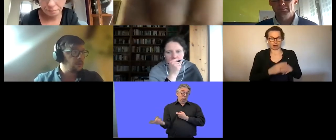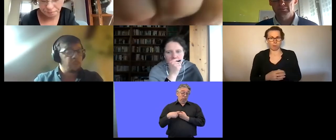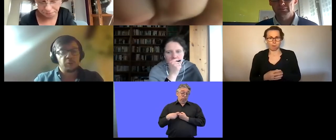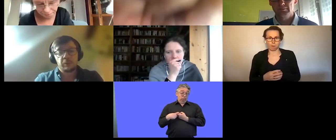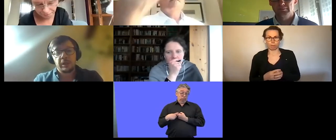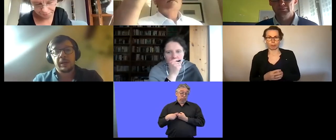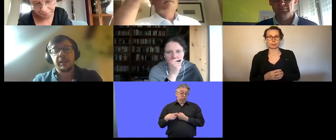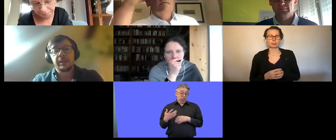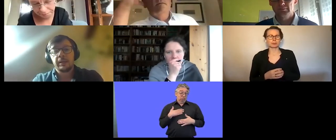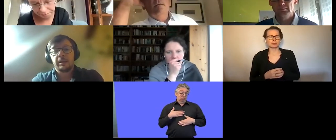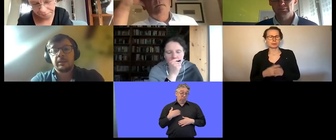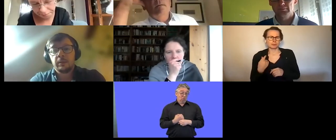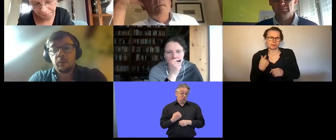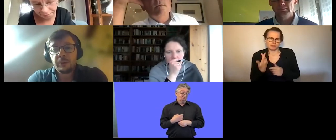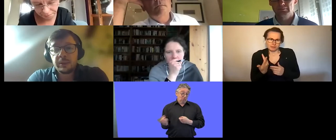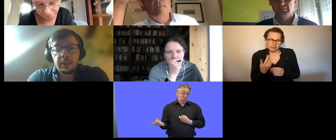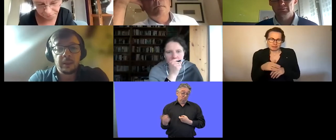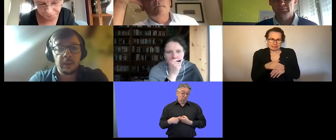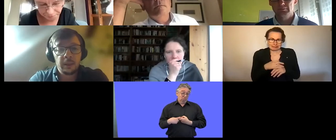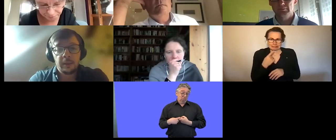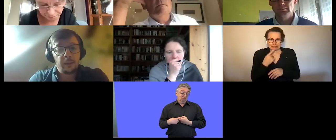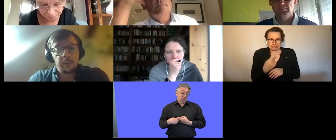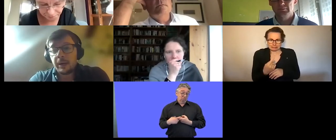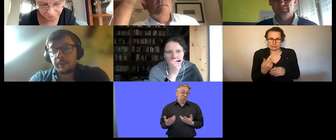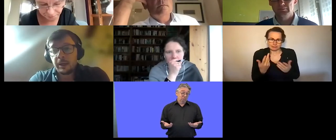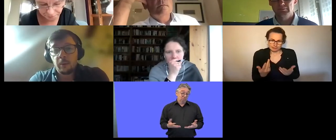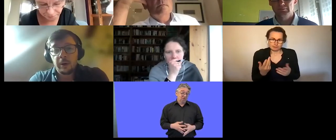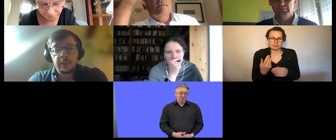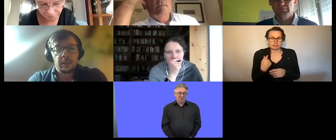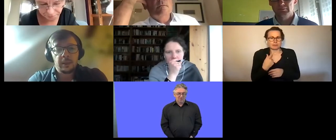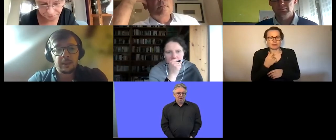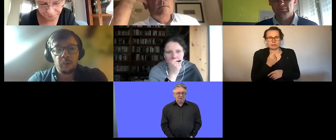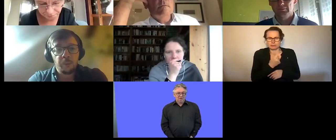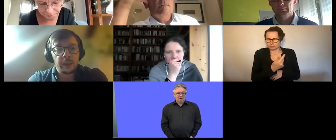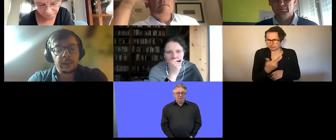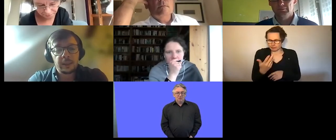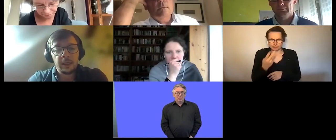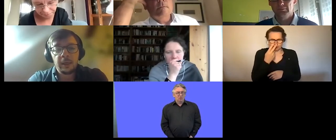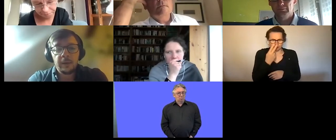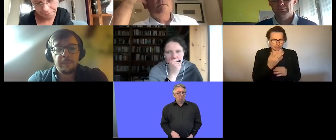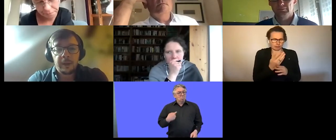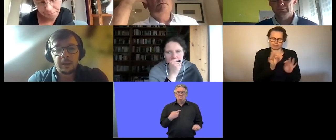luis could go first